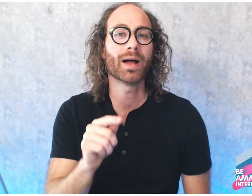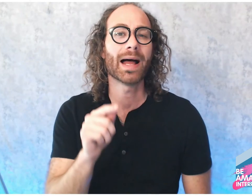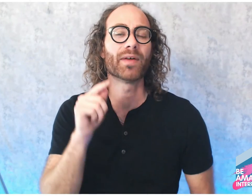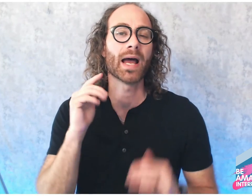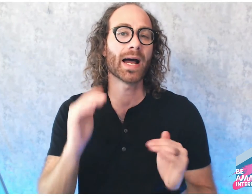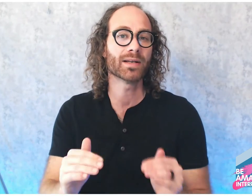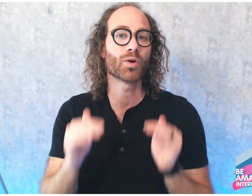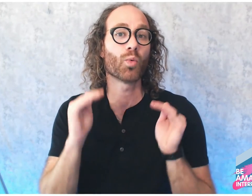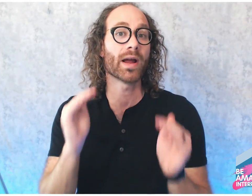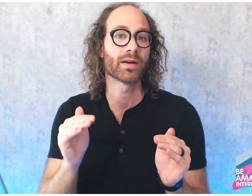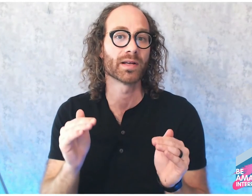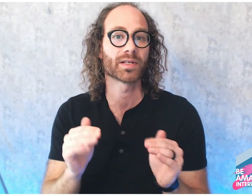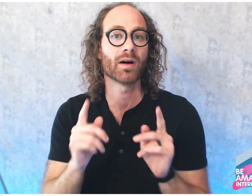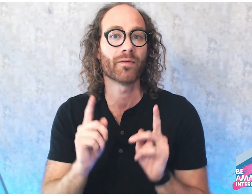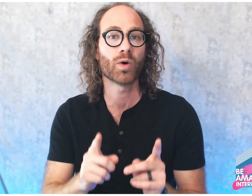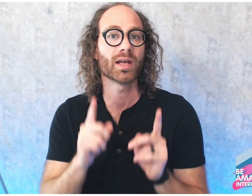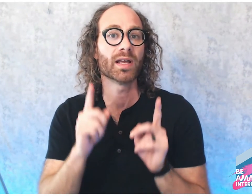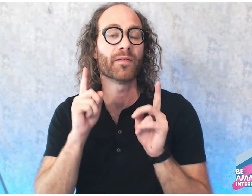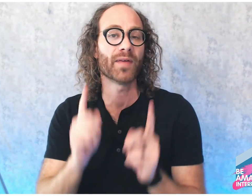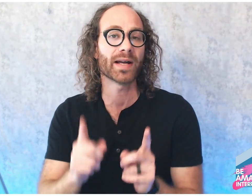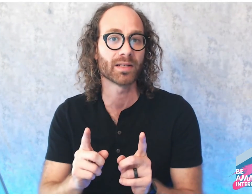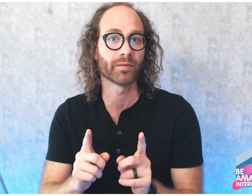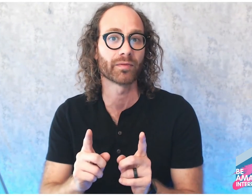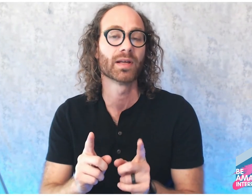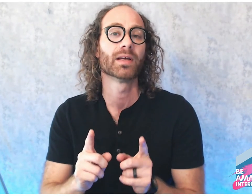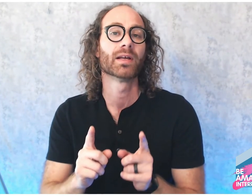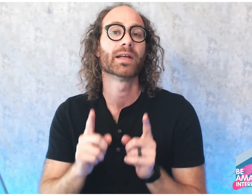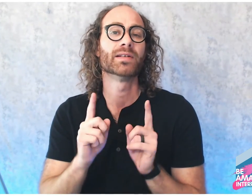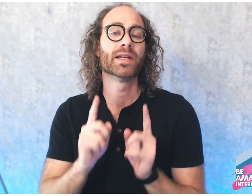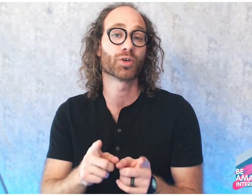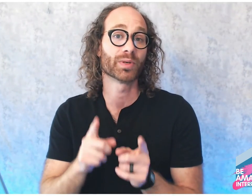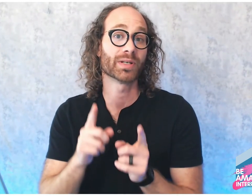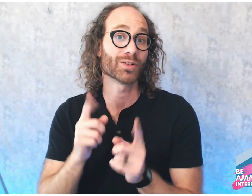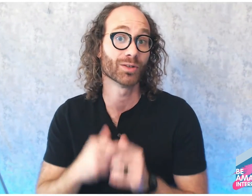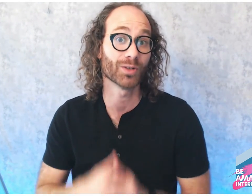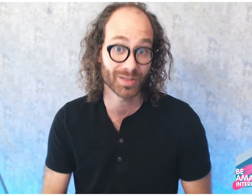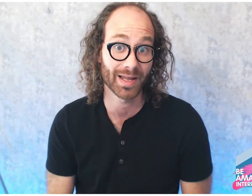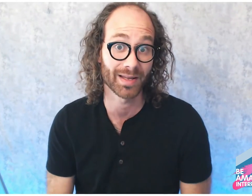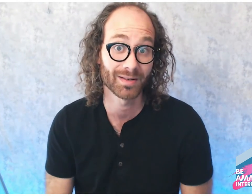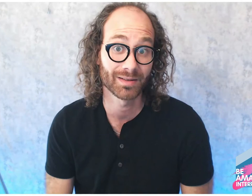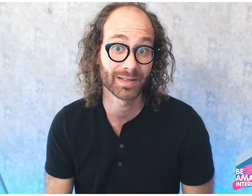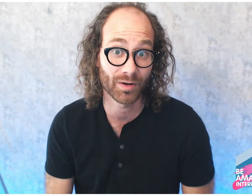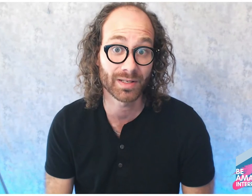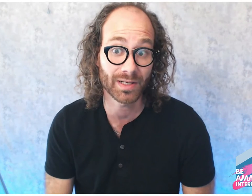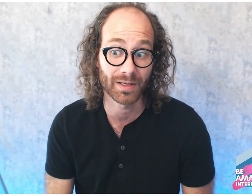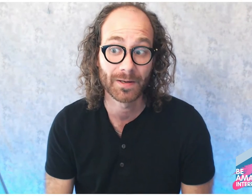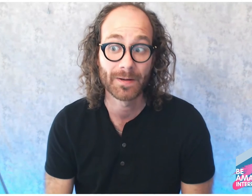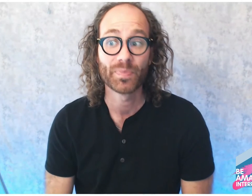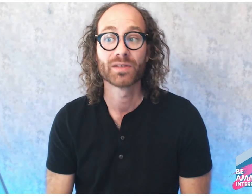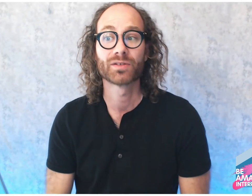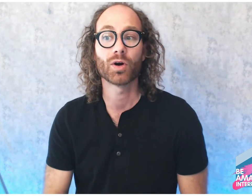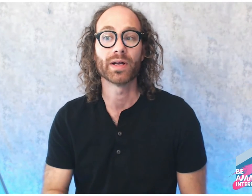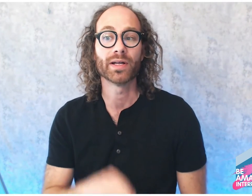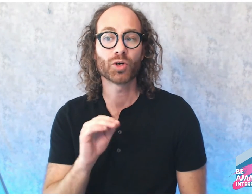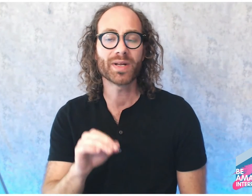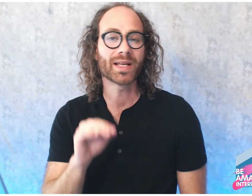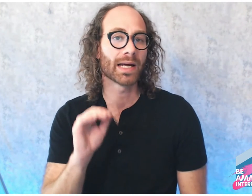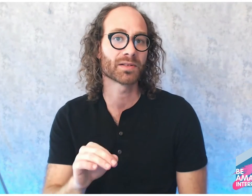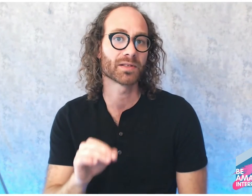a heightened awareness of what an effective interpretation looks like, guaranteed. So interpreting analysis can be